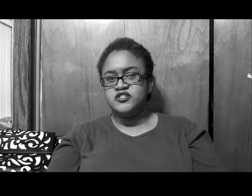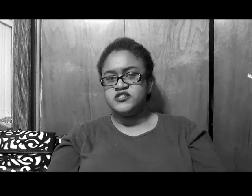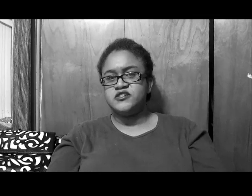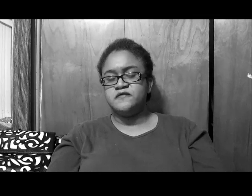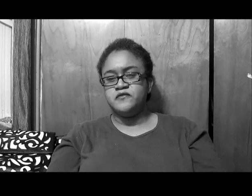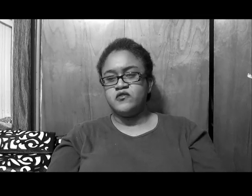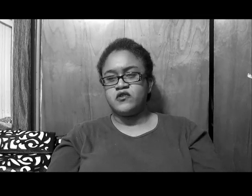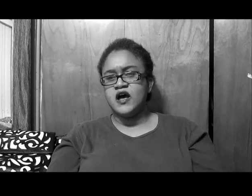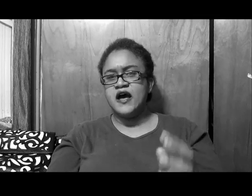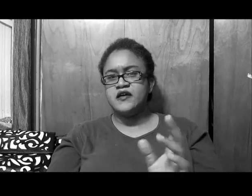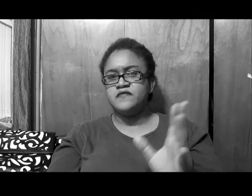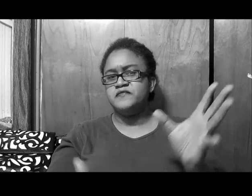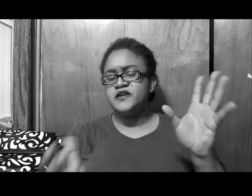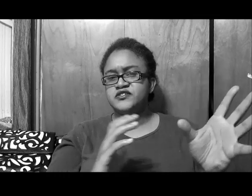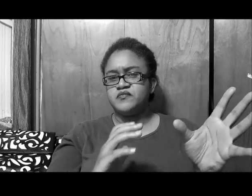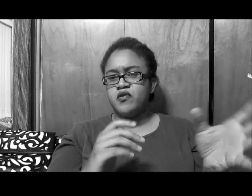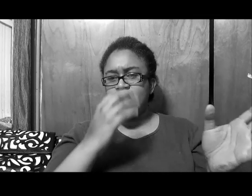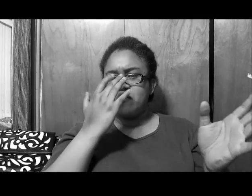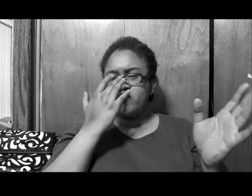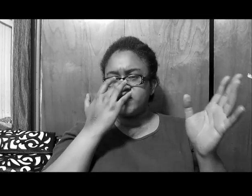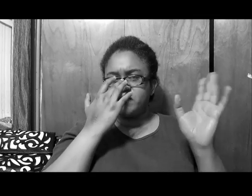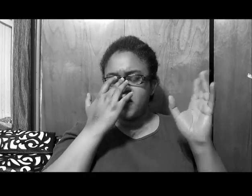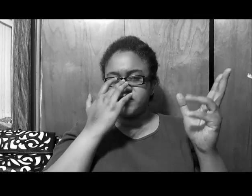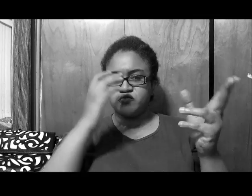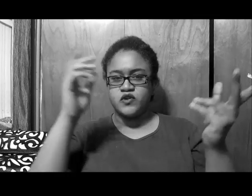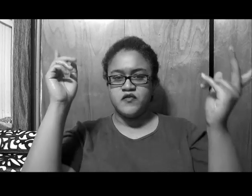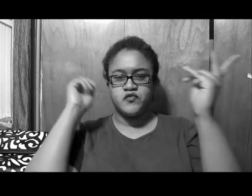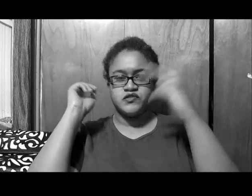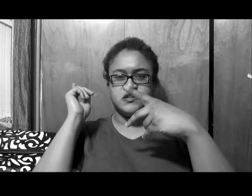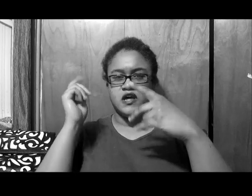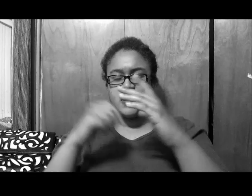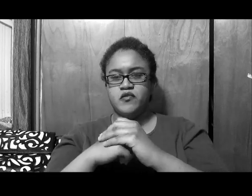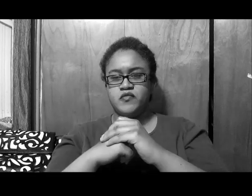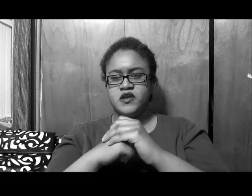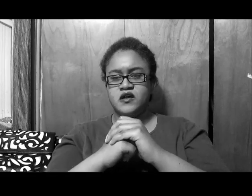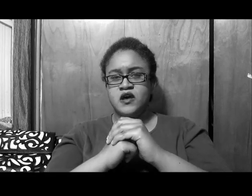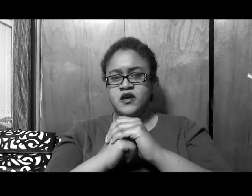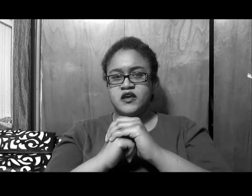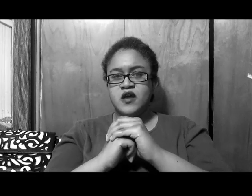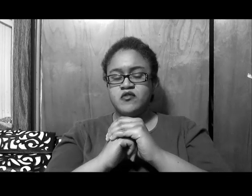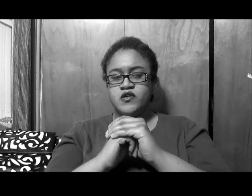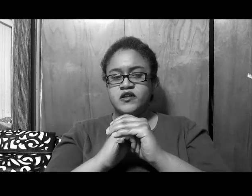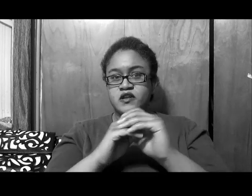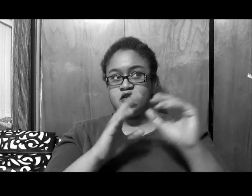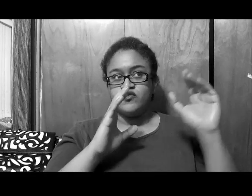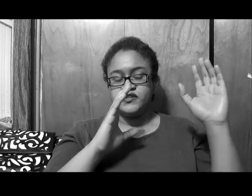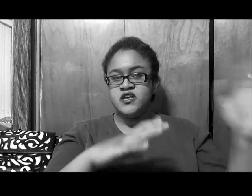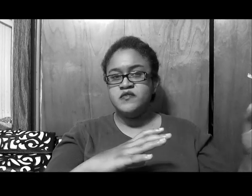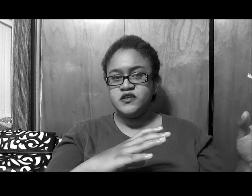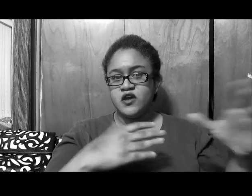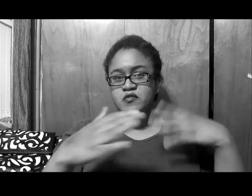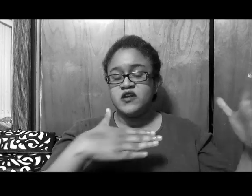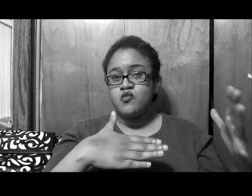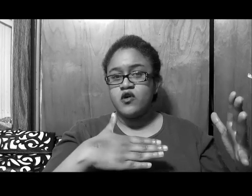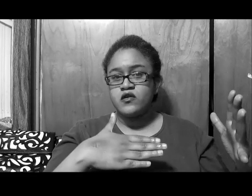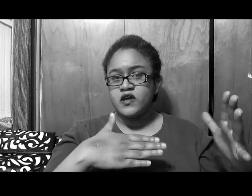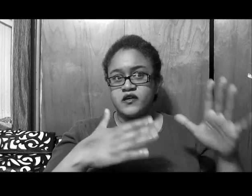just to, kind of, fix the problem with the boxes, whatever was in the line, but yeah, it kept going in and out, the TV, you know, everything would work, like,